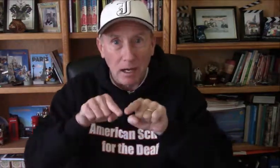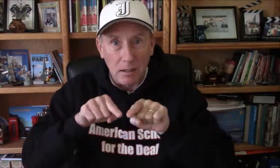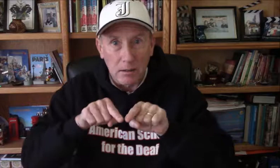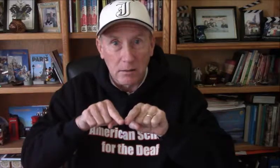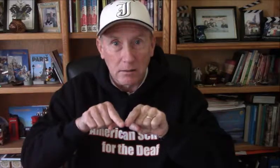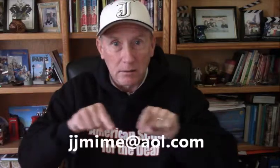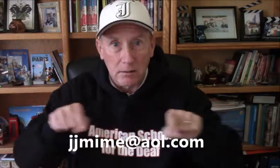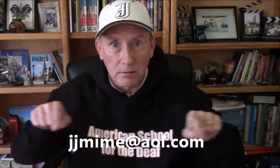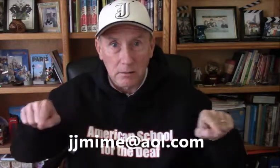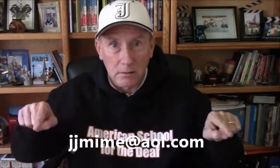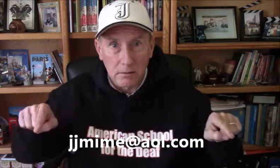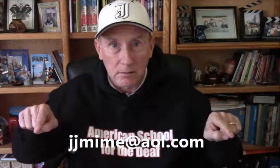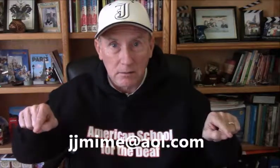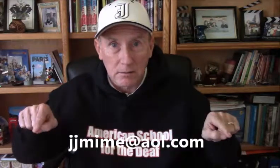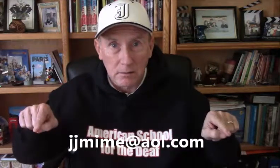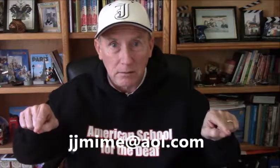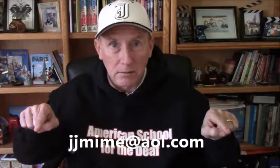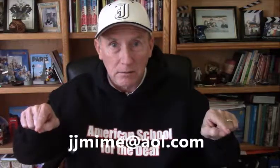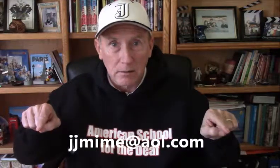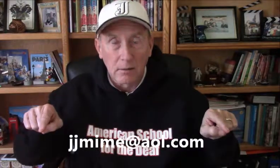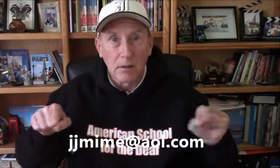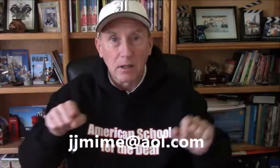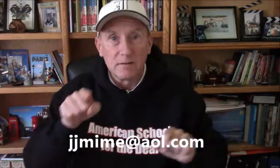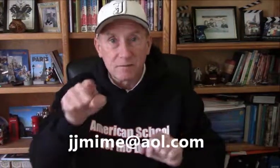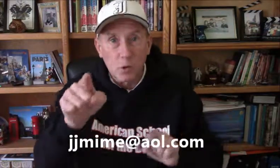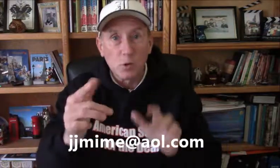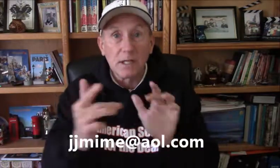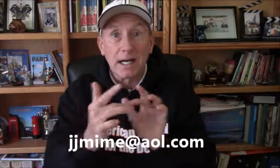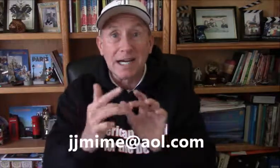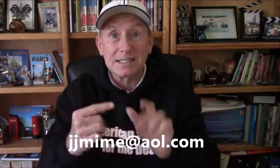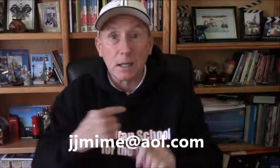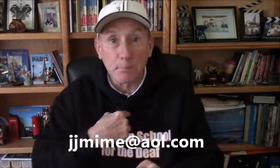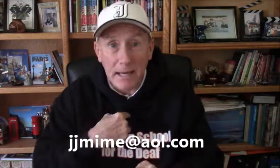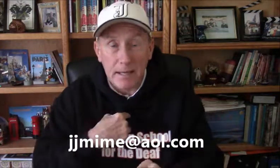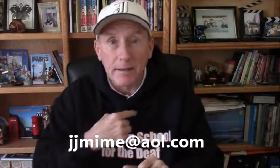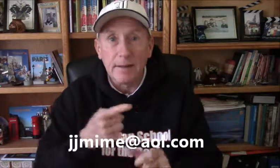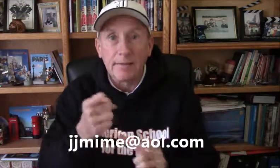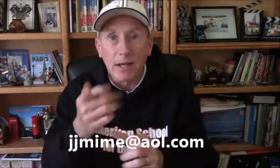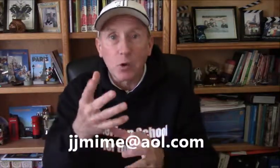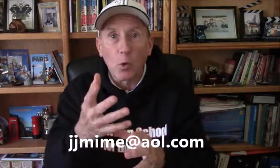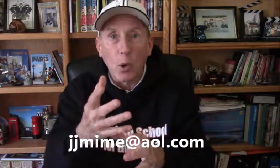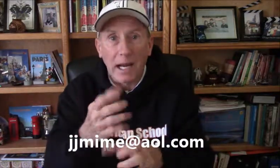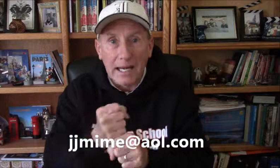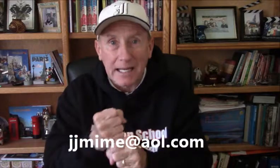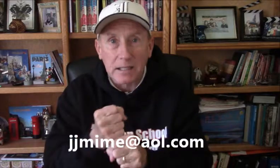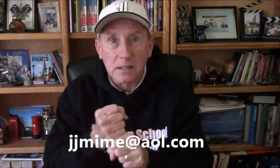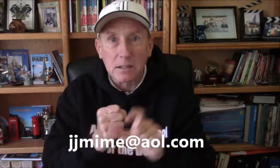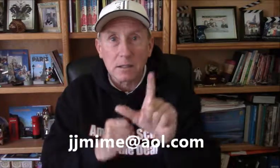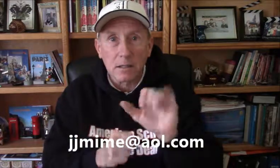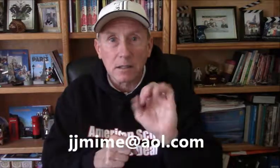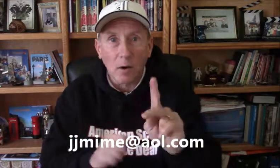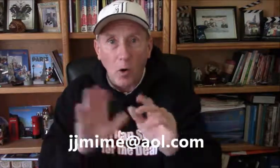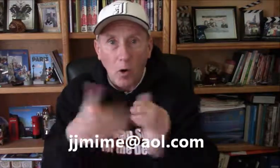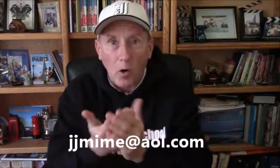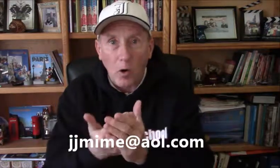for you to contact me that you want to get all